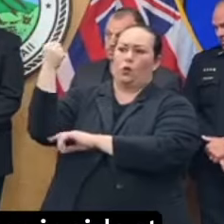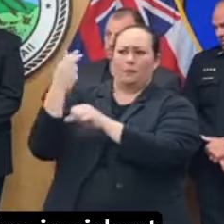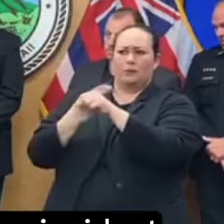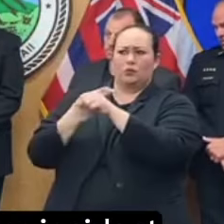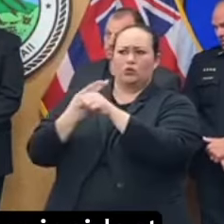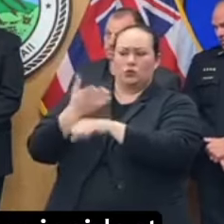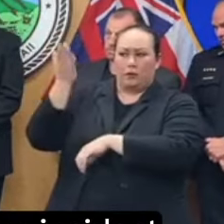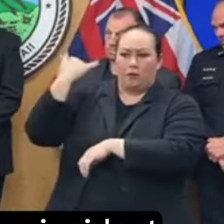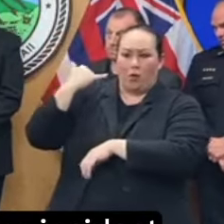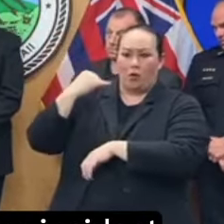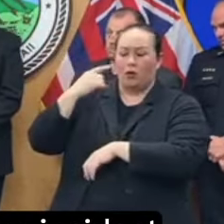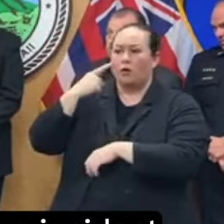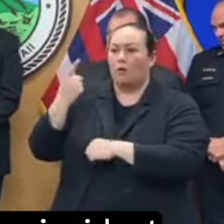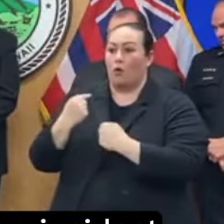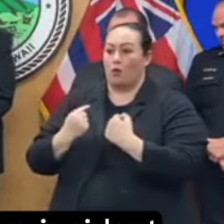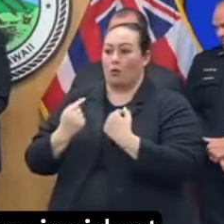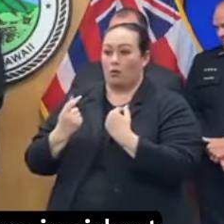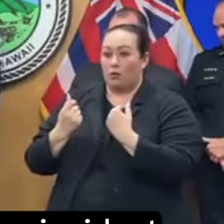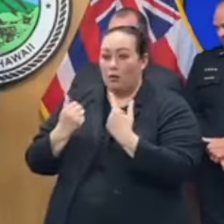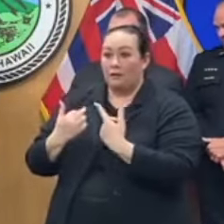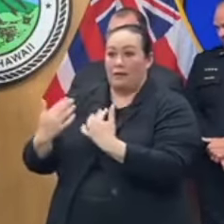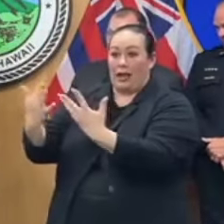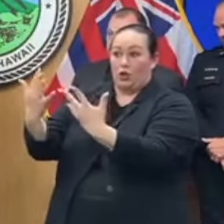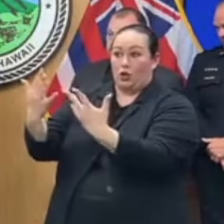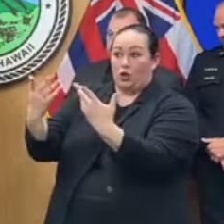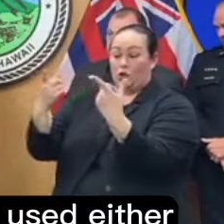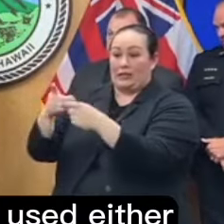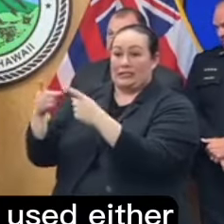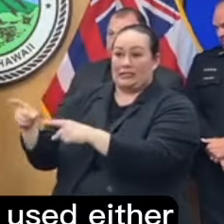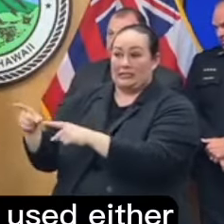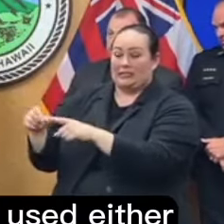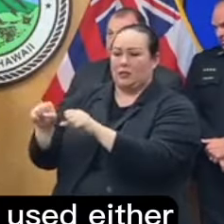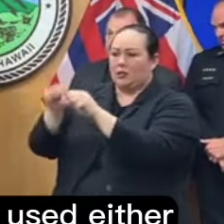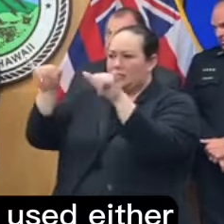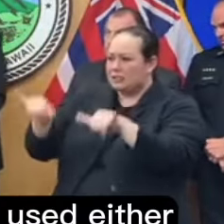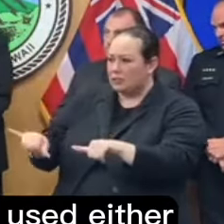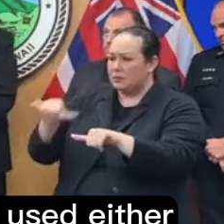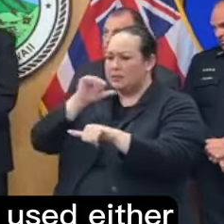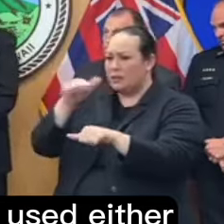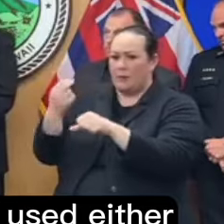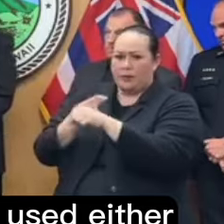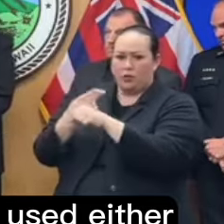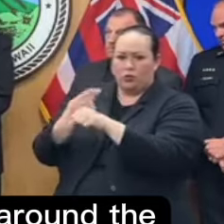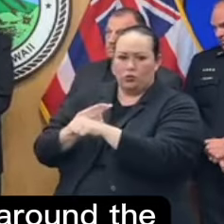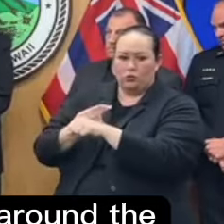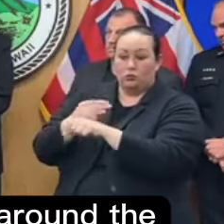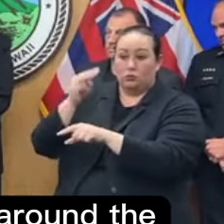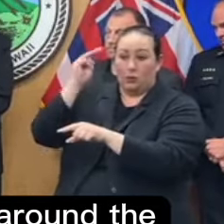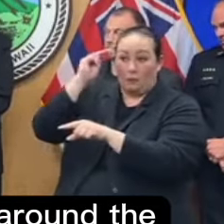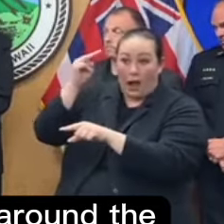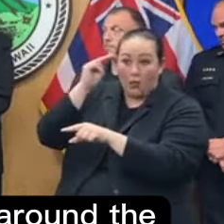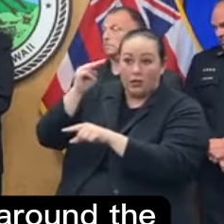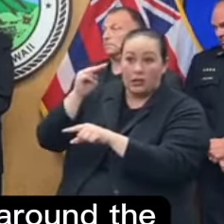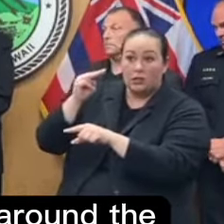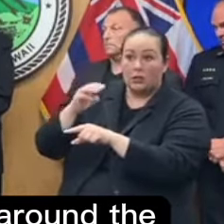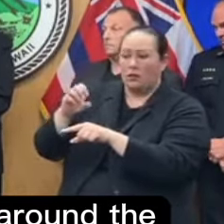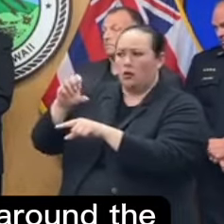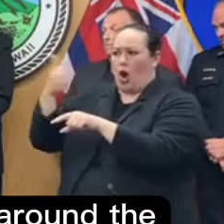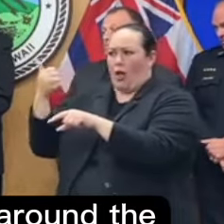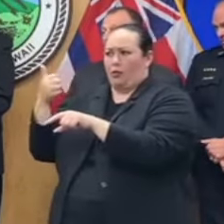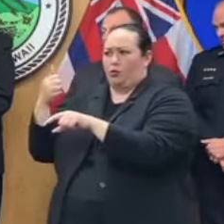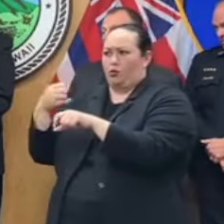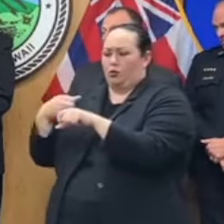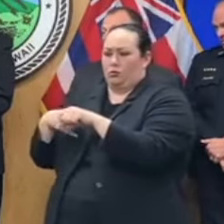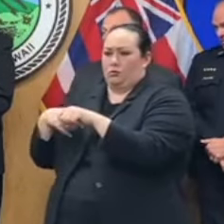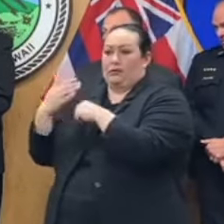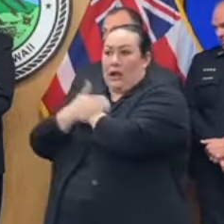However, in a wildland fire incident, the system has not been used, either in Maui or in other jurisdictions around the state.